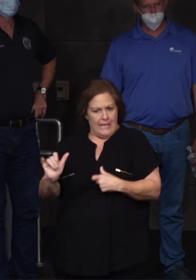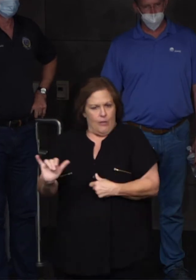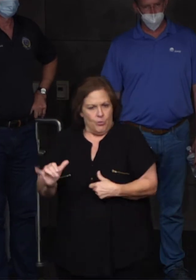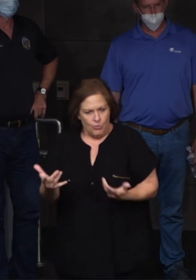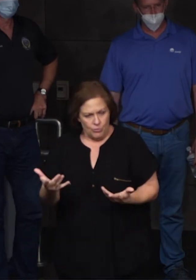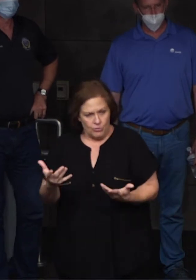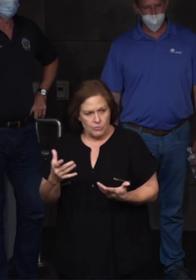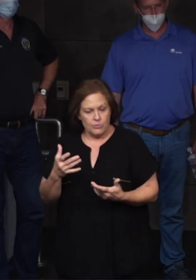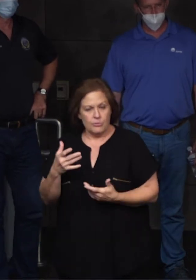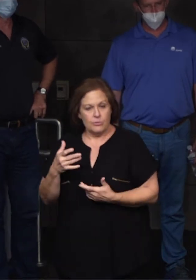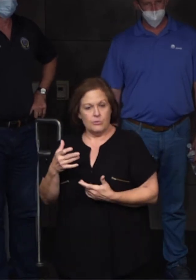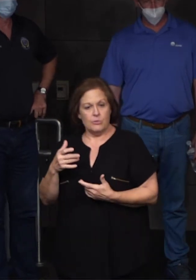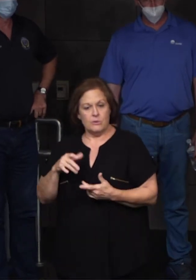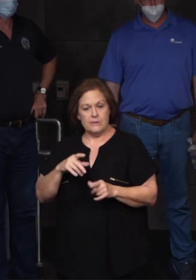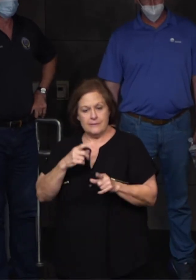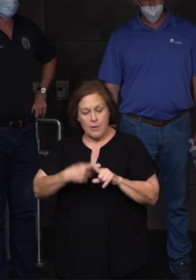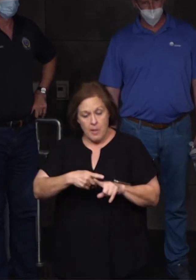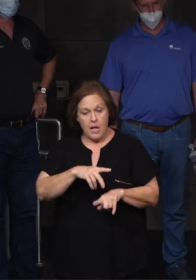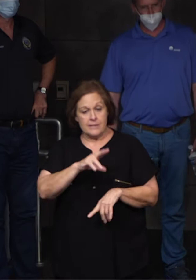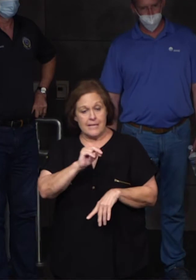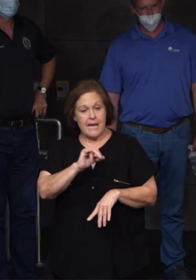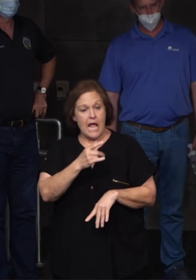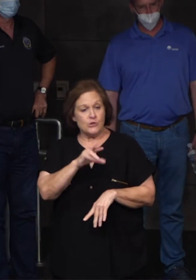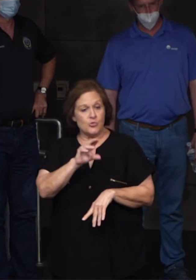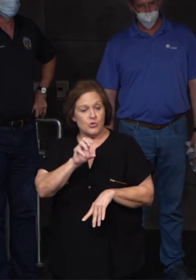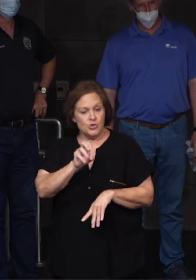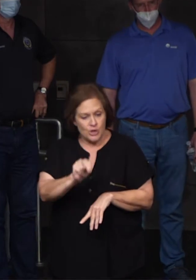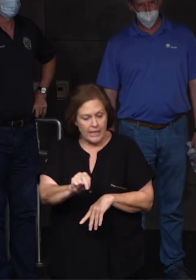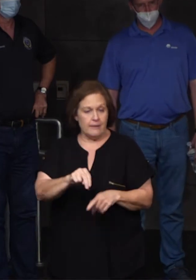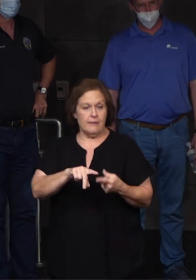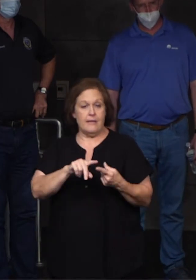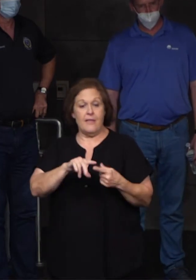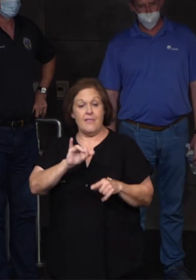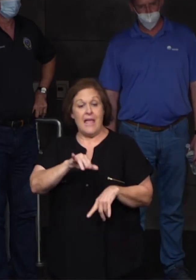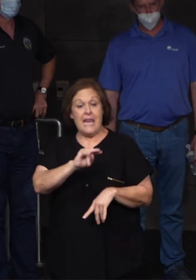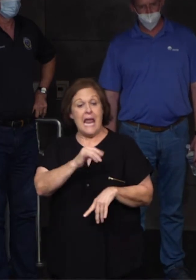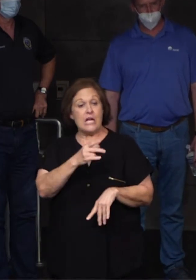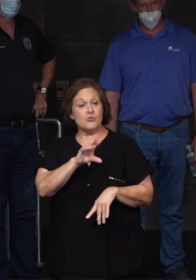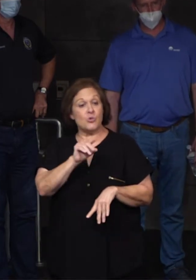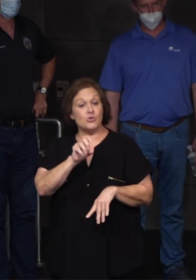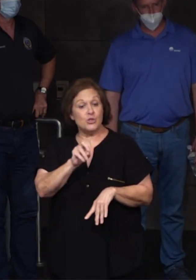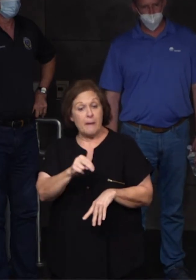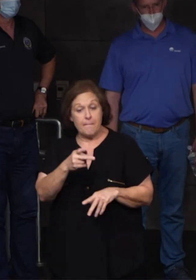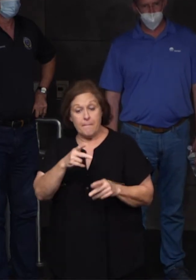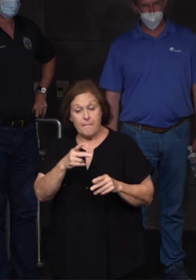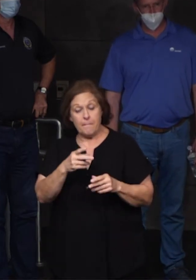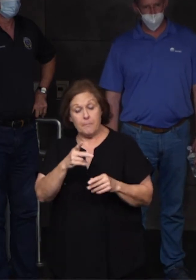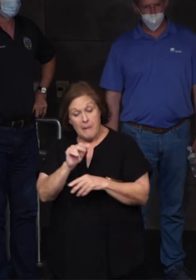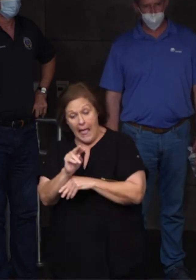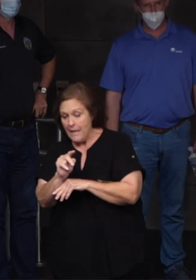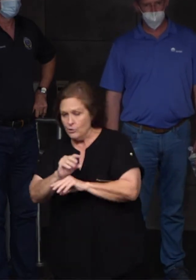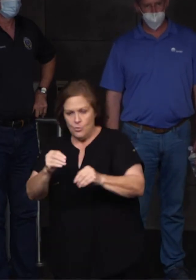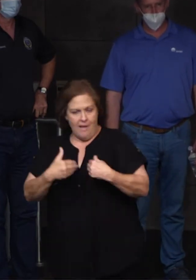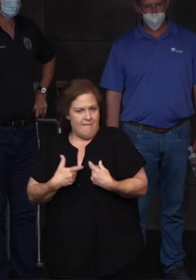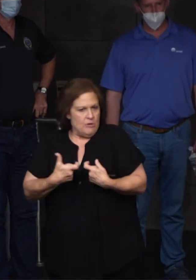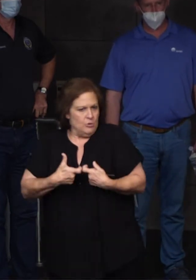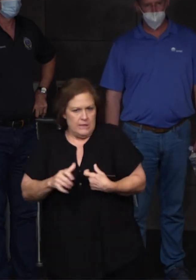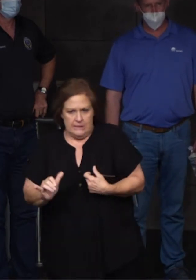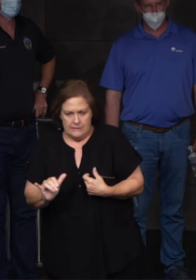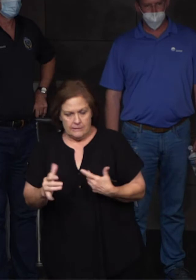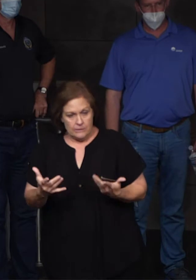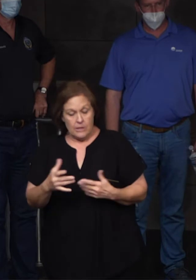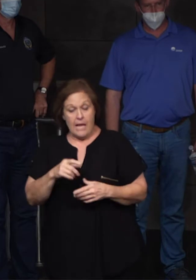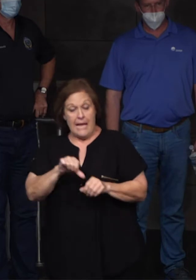Refineries also need nitrogen to produce, and the nitrogen plant did not have electricity as well. So